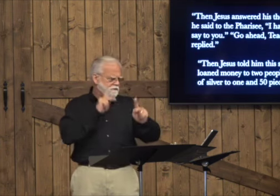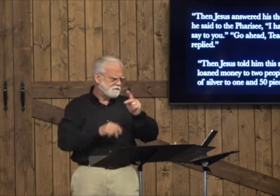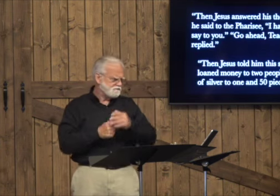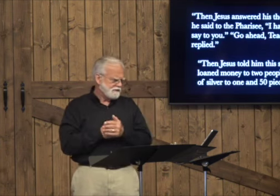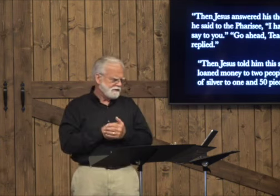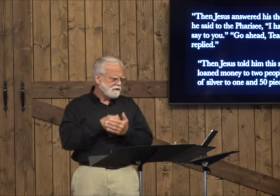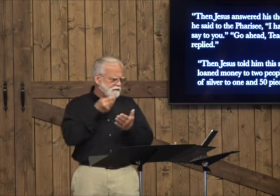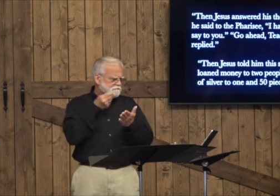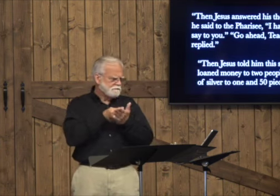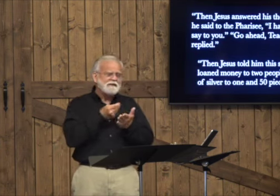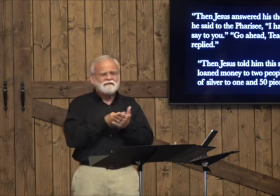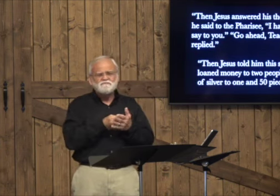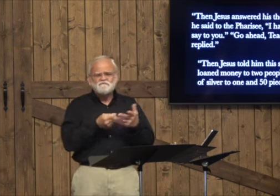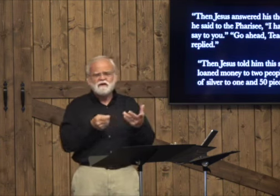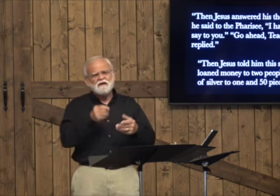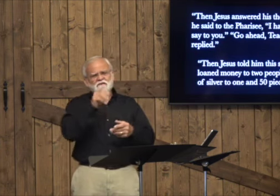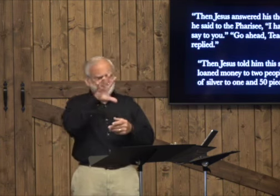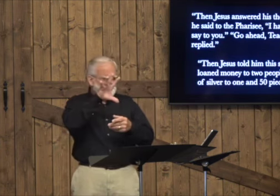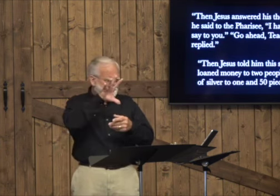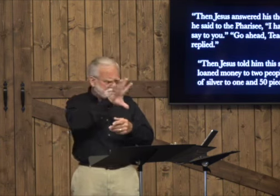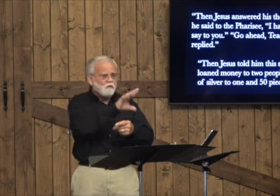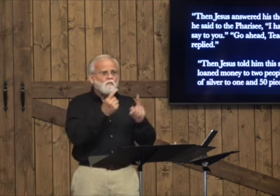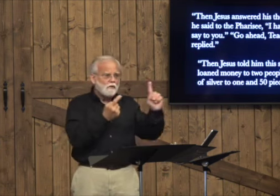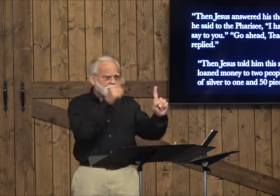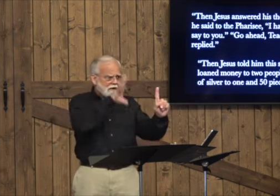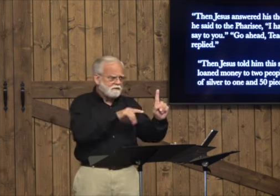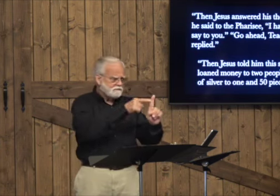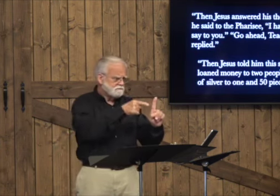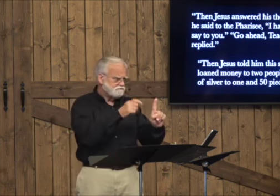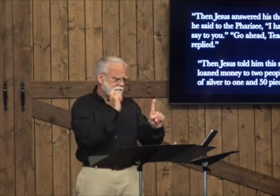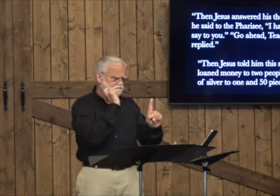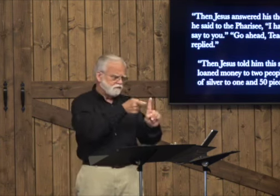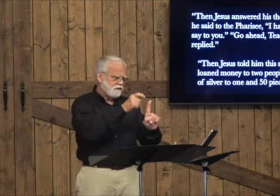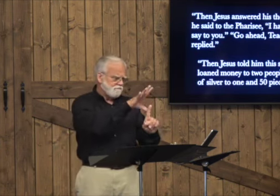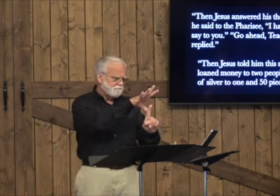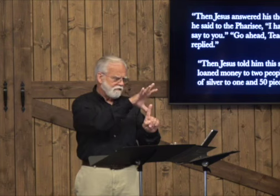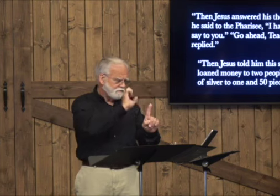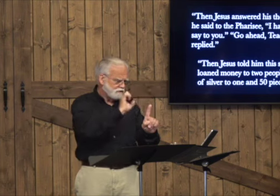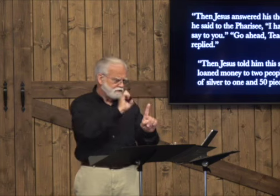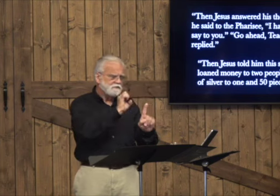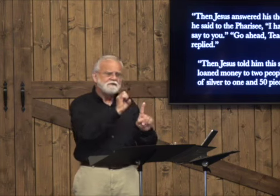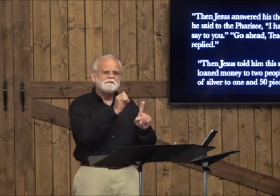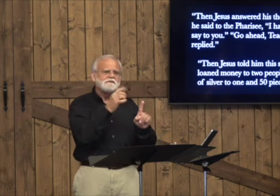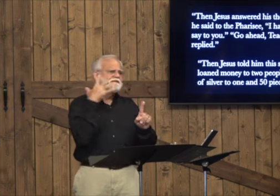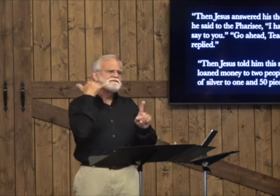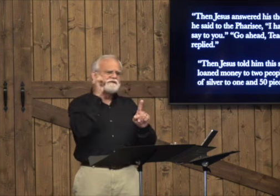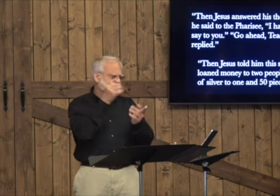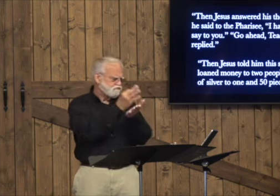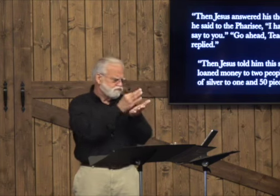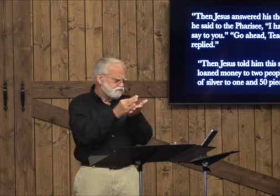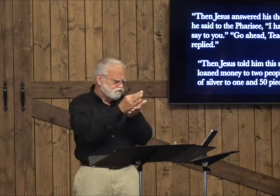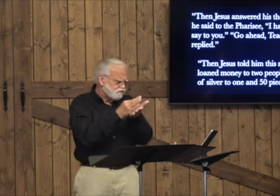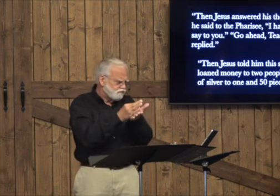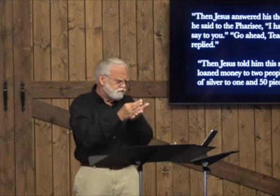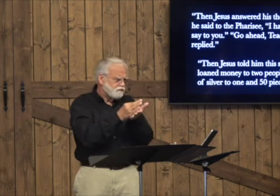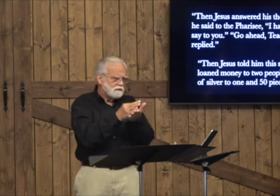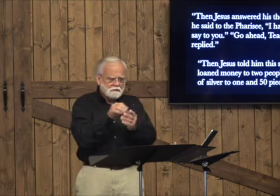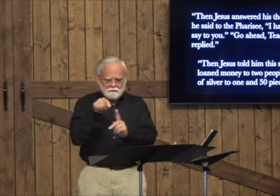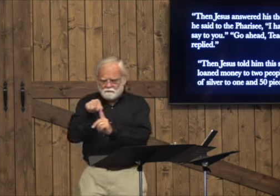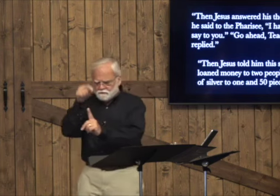who had long, two people, money, 50 pieces of silver to one, and 500